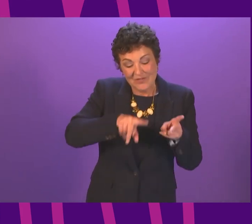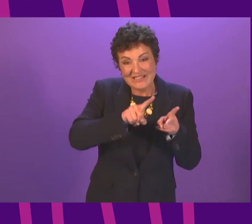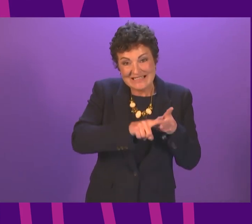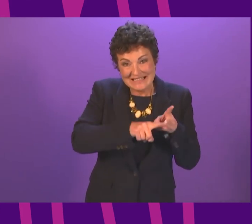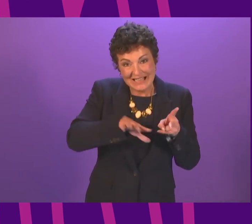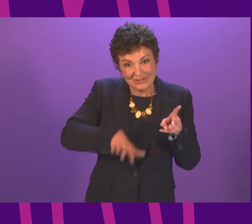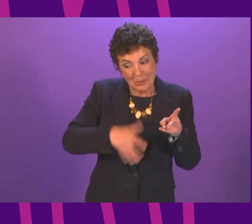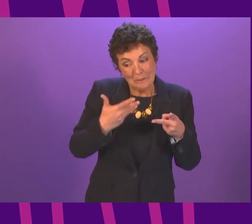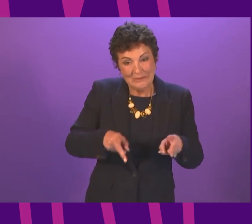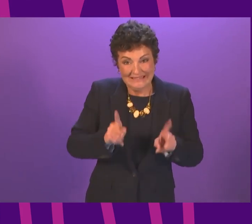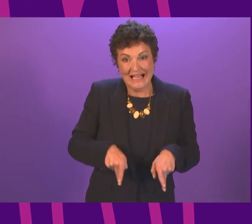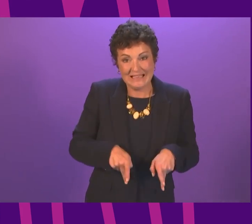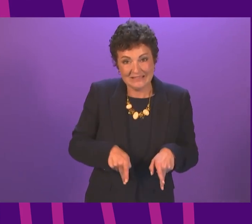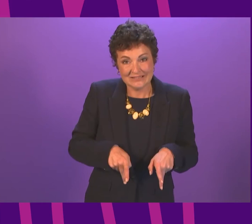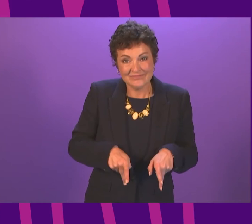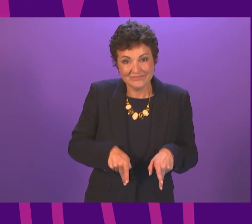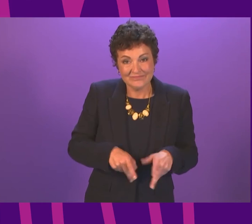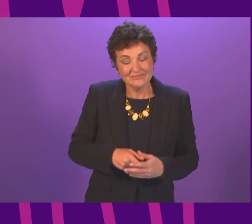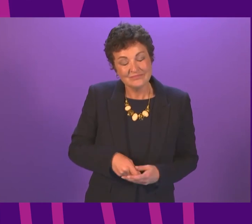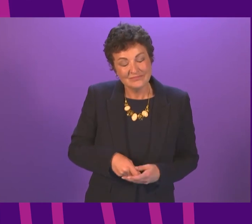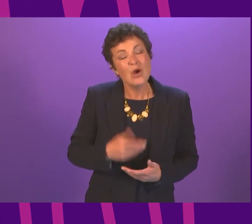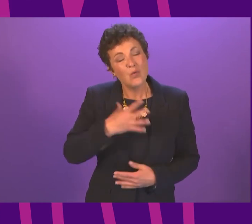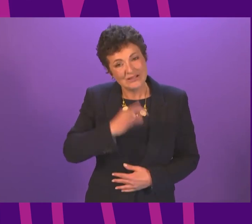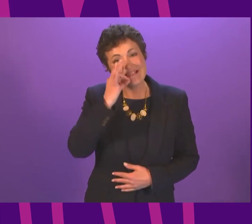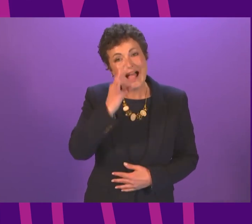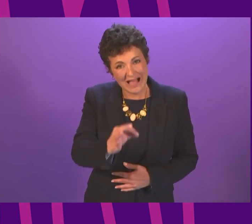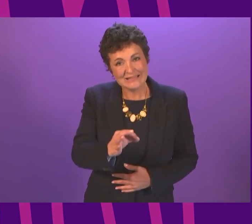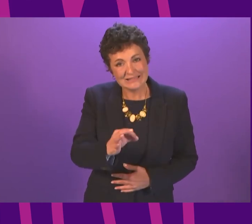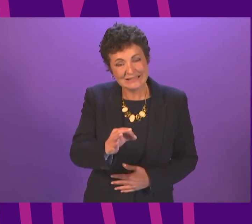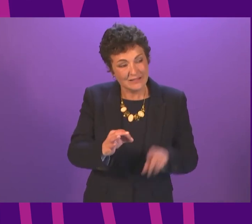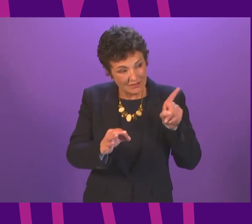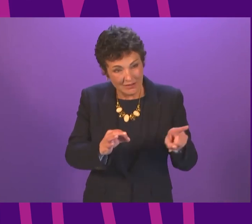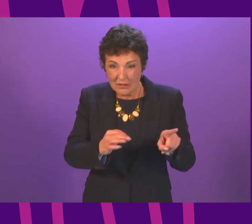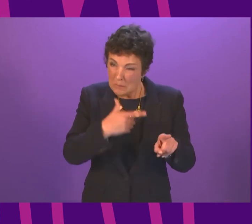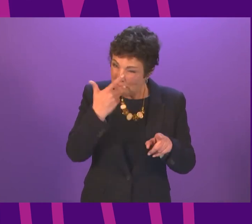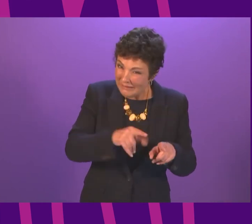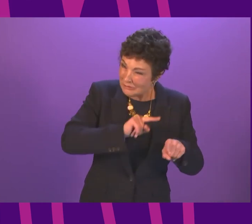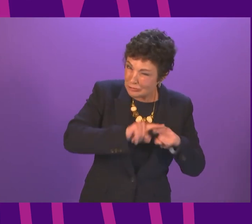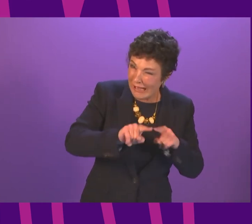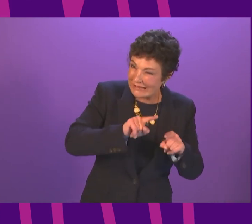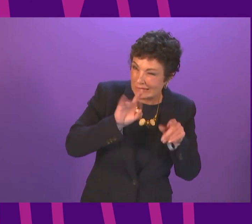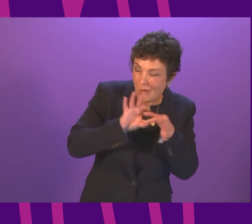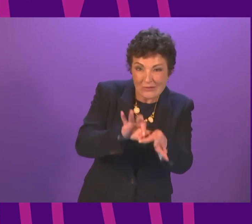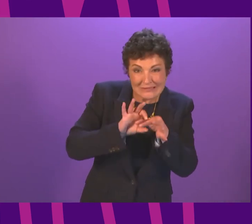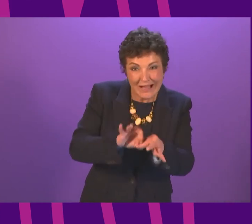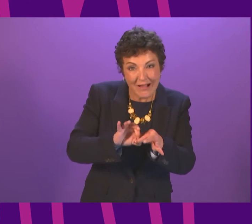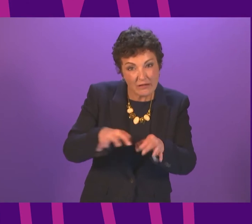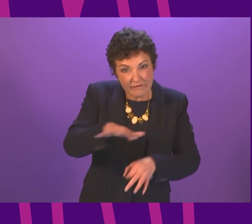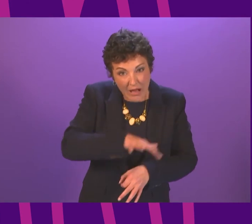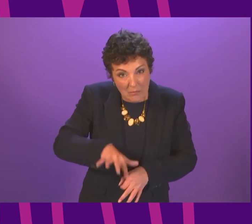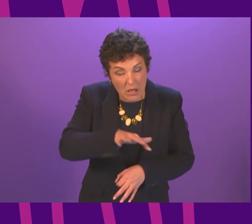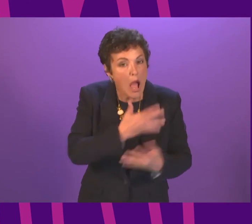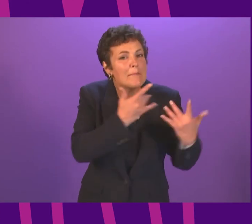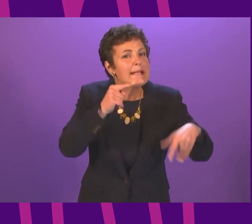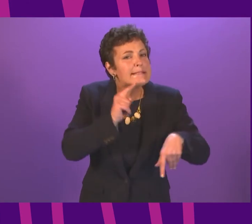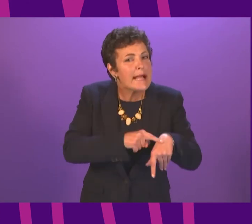tragically died. Can I ask the First Minister, when the first attempt was made to contact this family, how many attempts have been